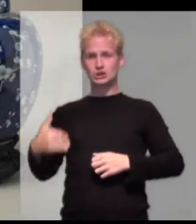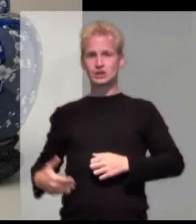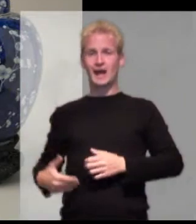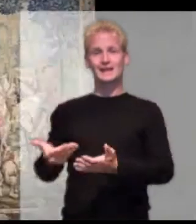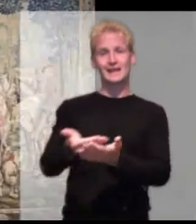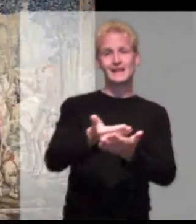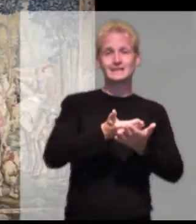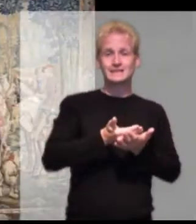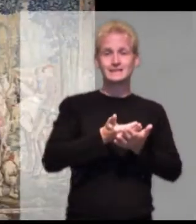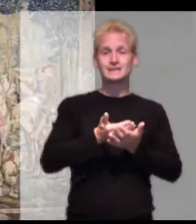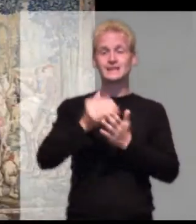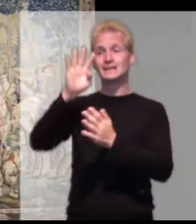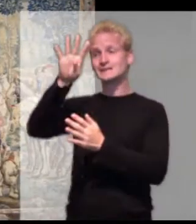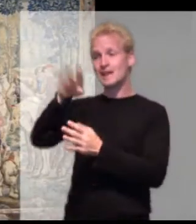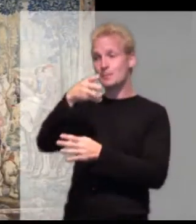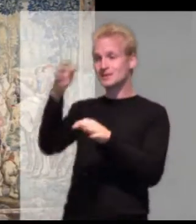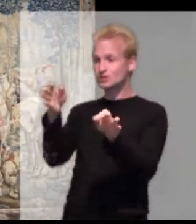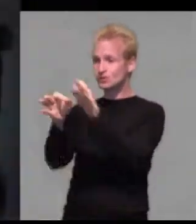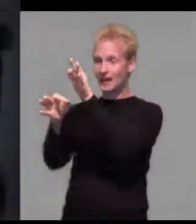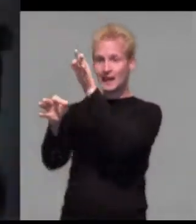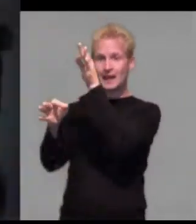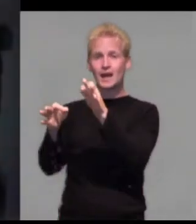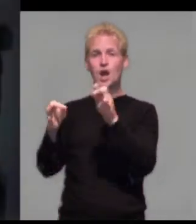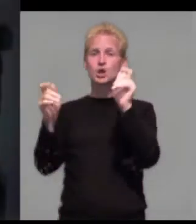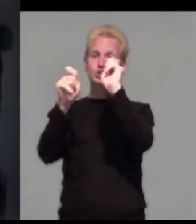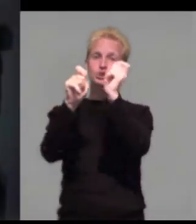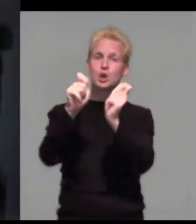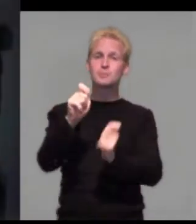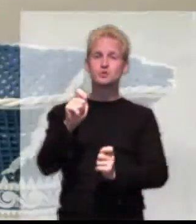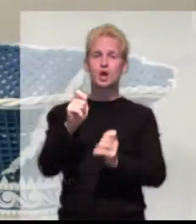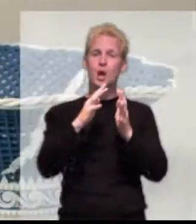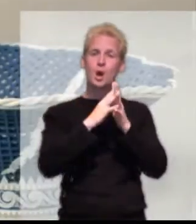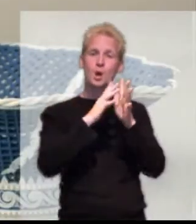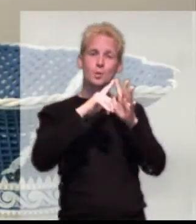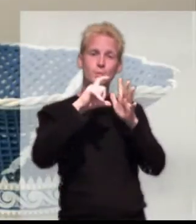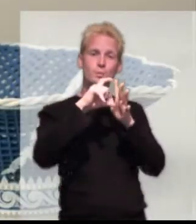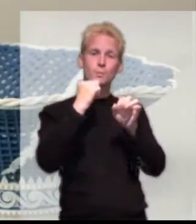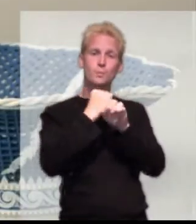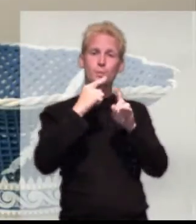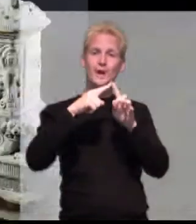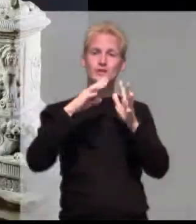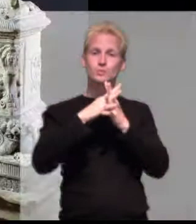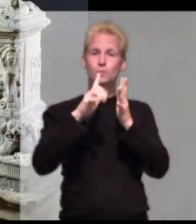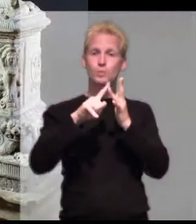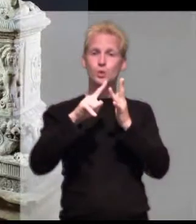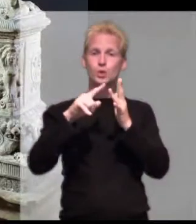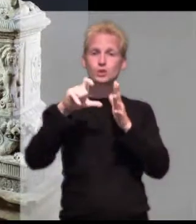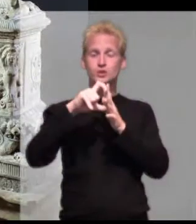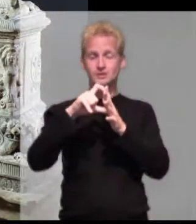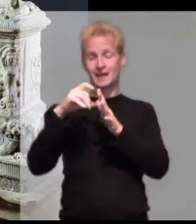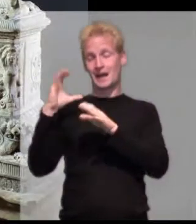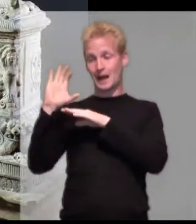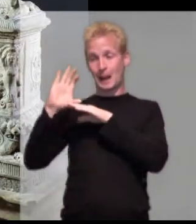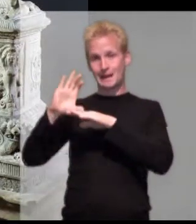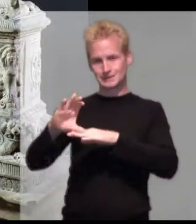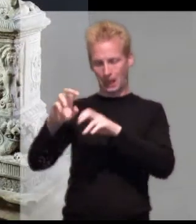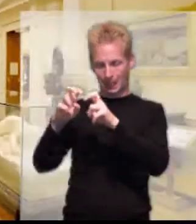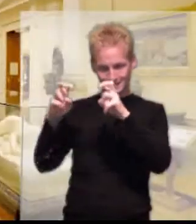tapestries, sculpture, wedgewood, classical antiquities. It is free